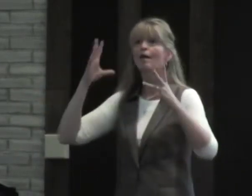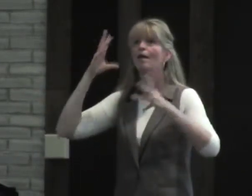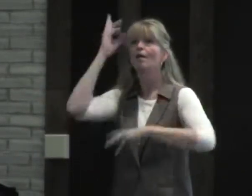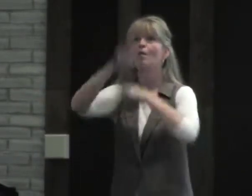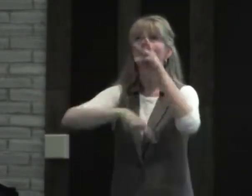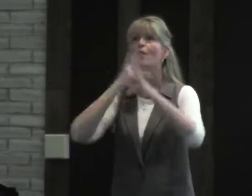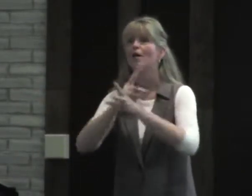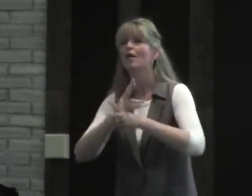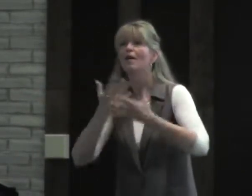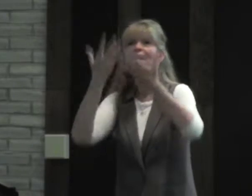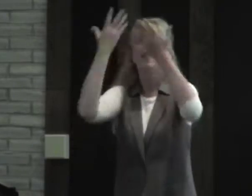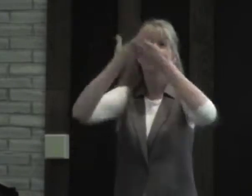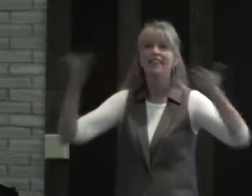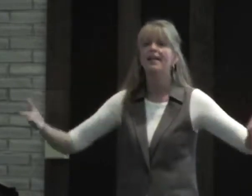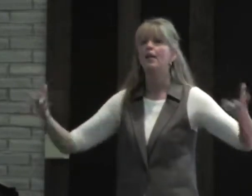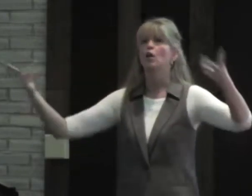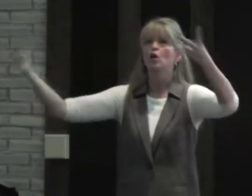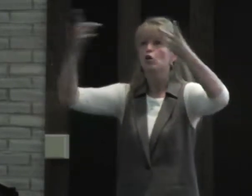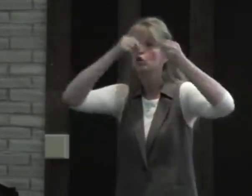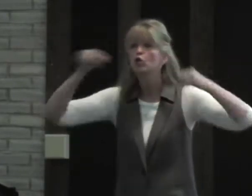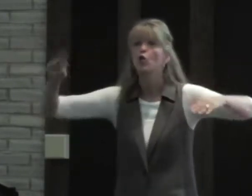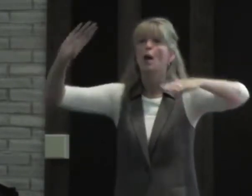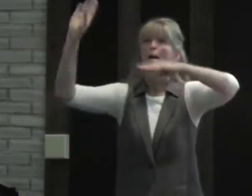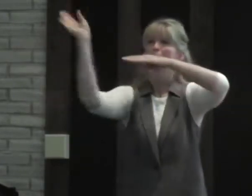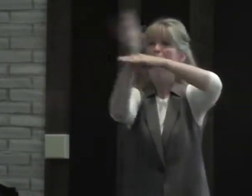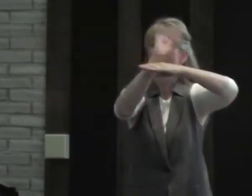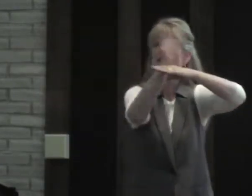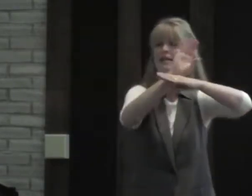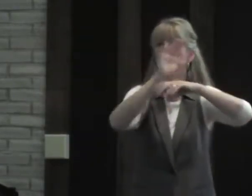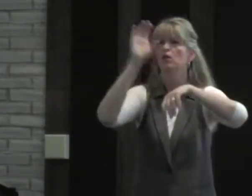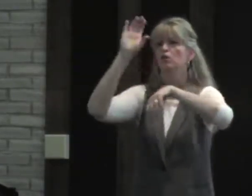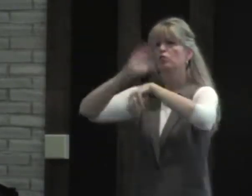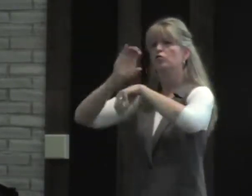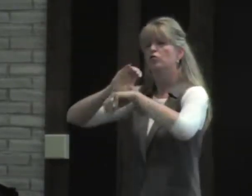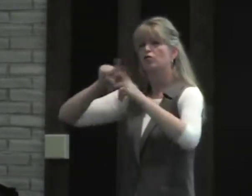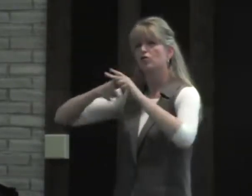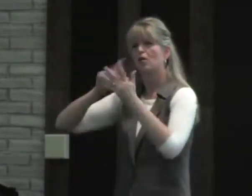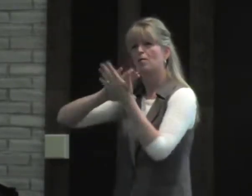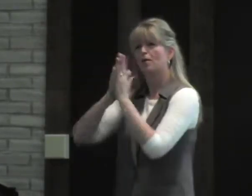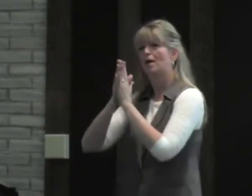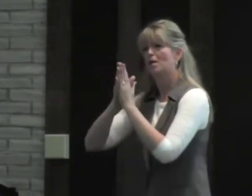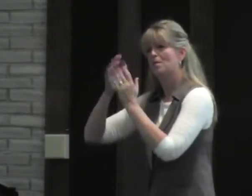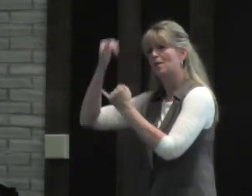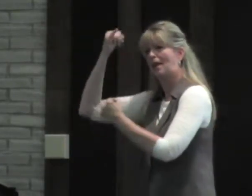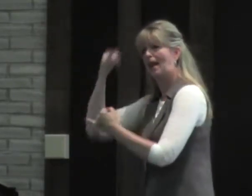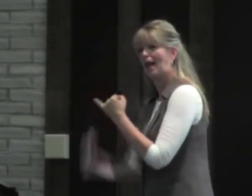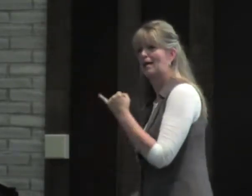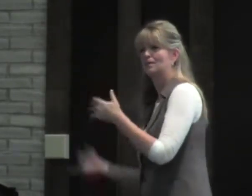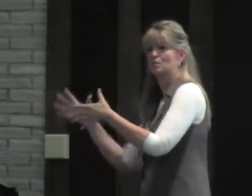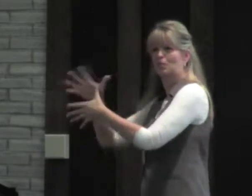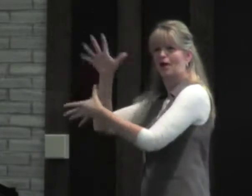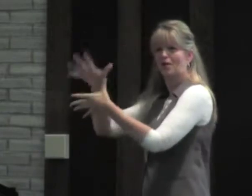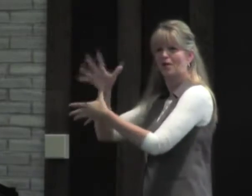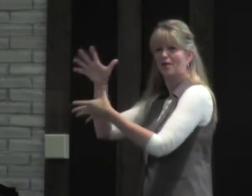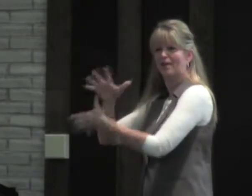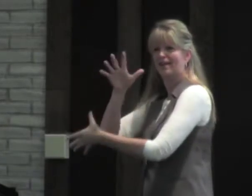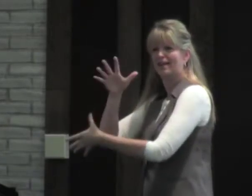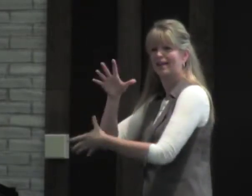know, there's worldly things to do and you're busy and the church becomes your